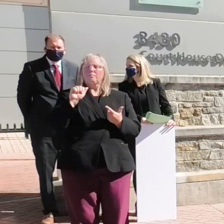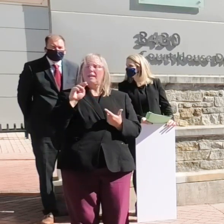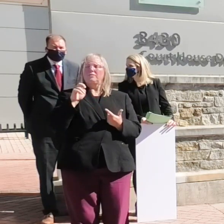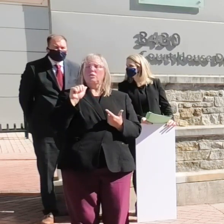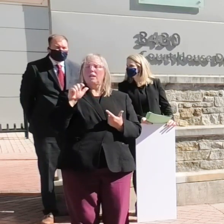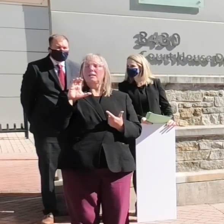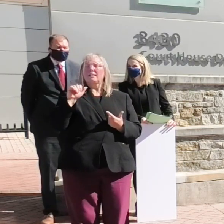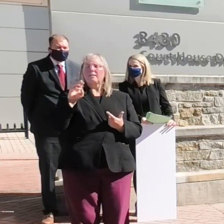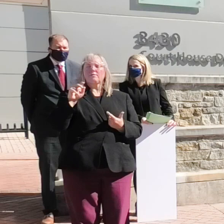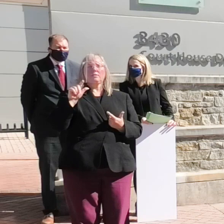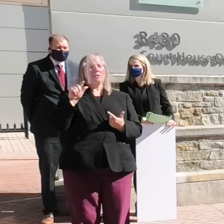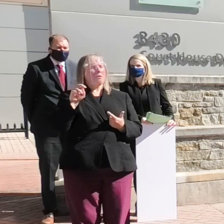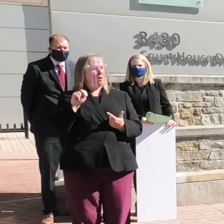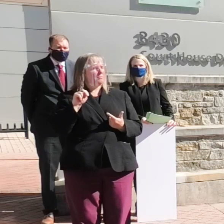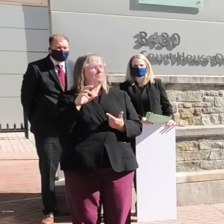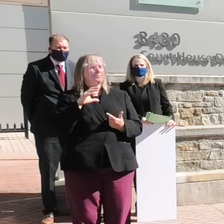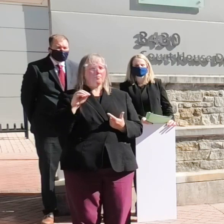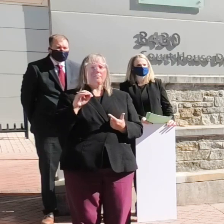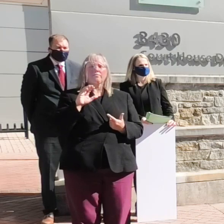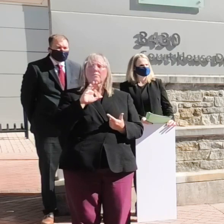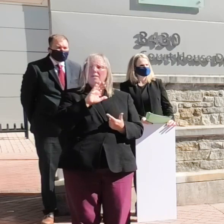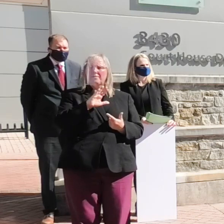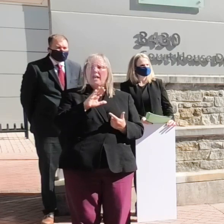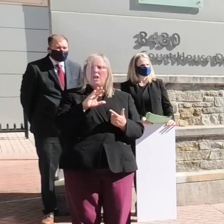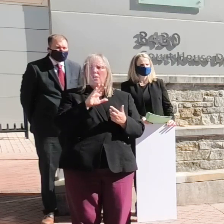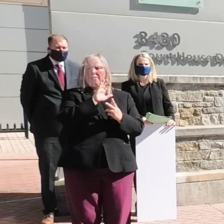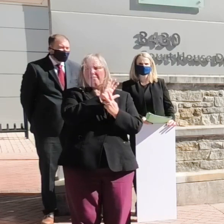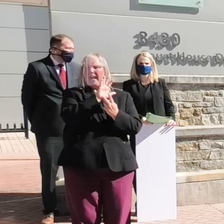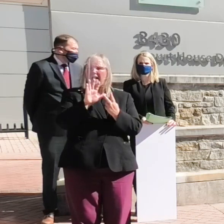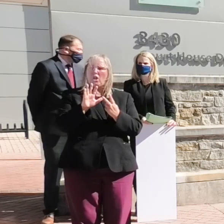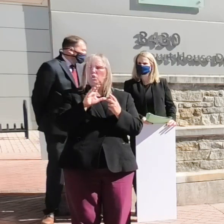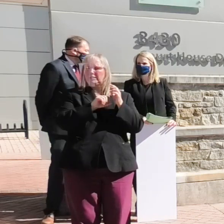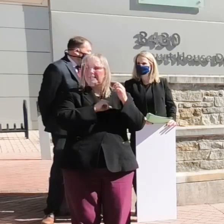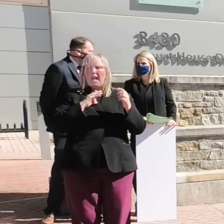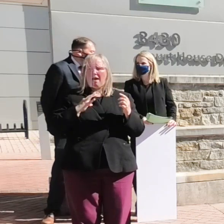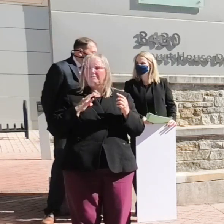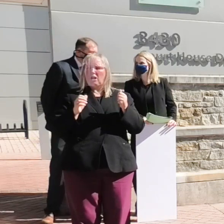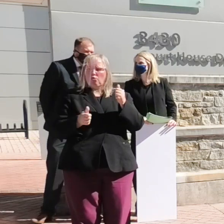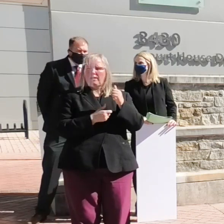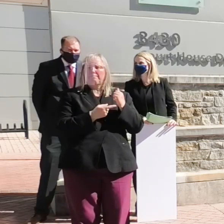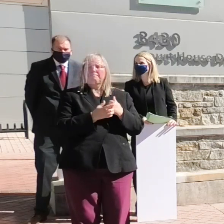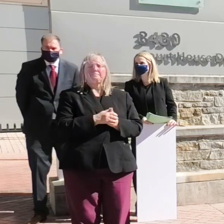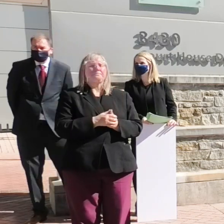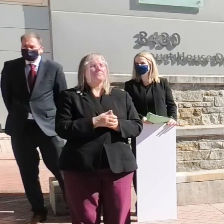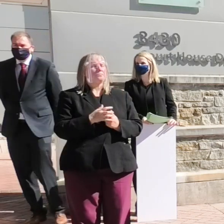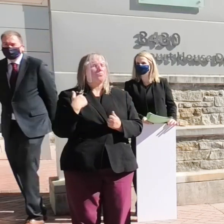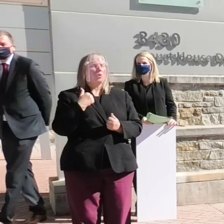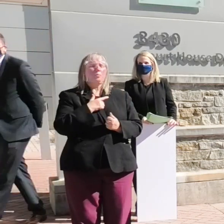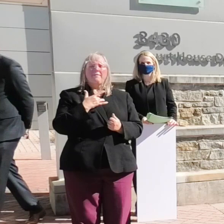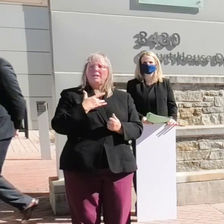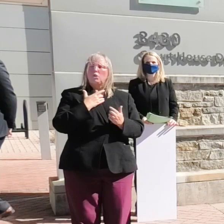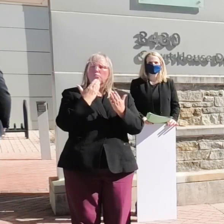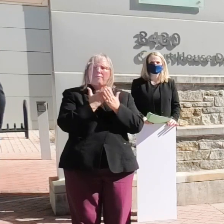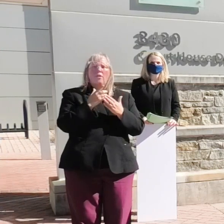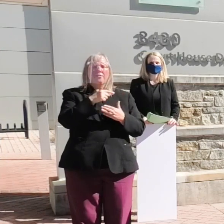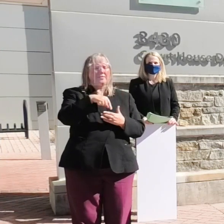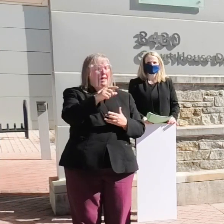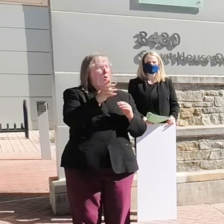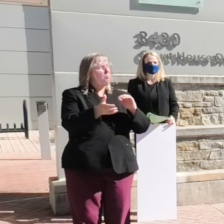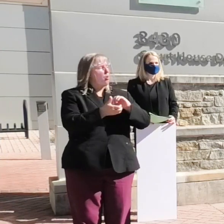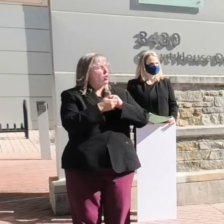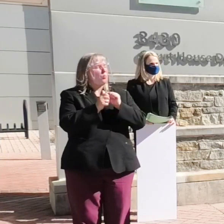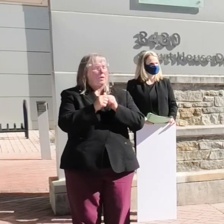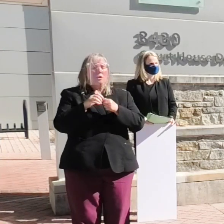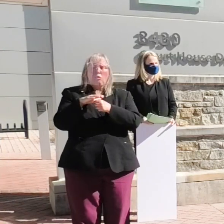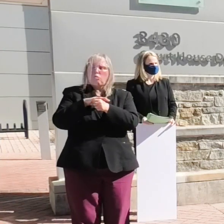and their respective staffs we are grateful that they are partnering with